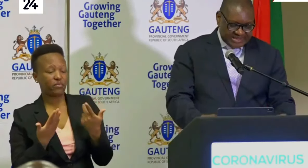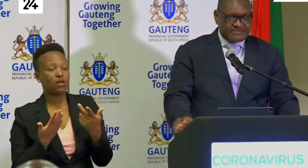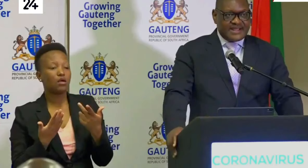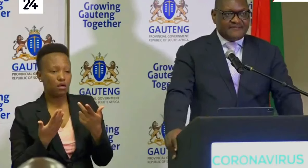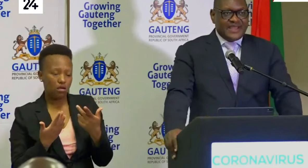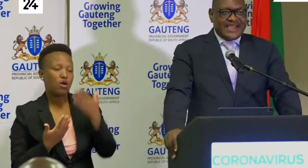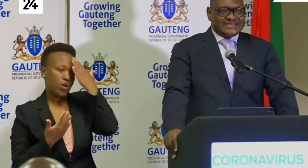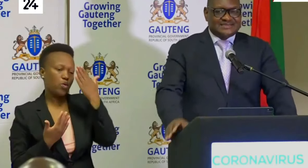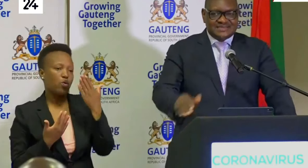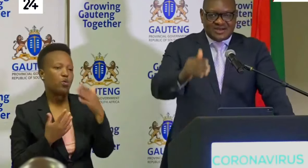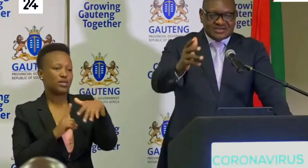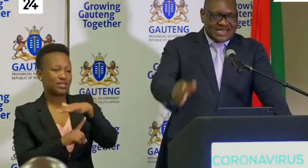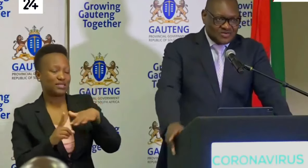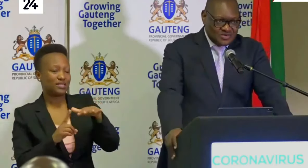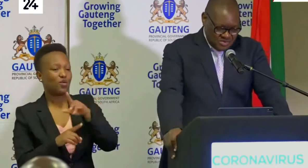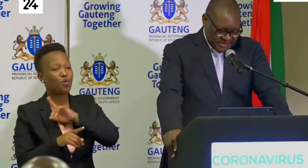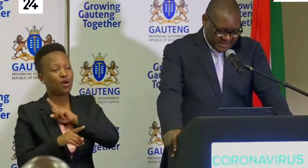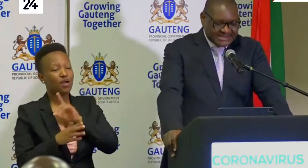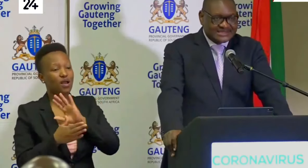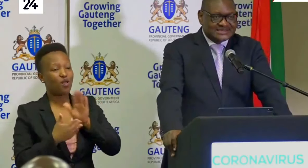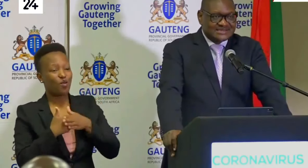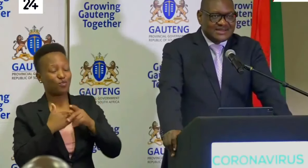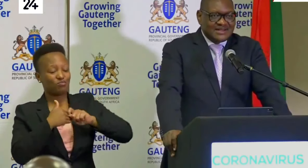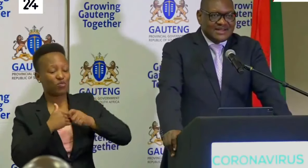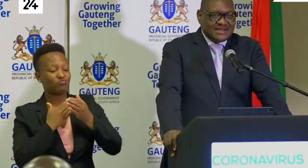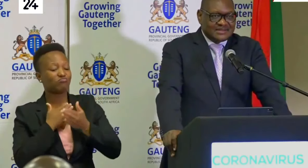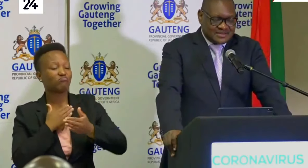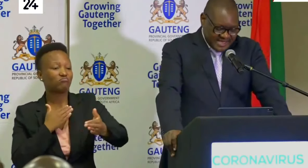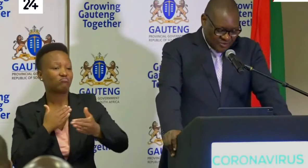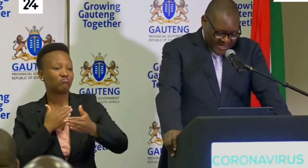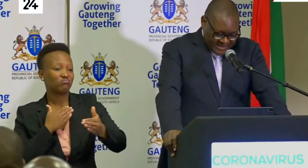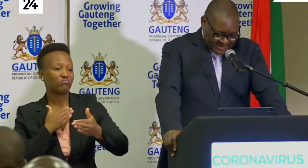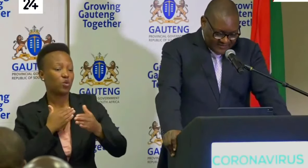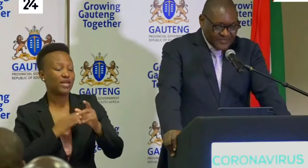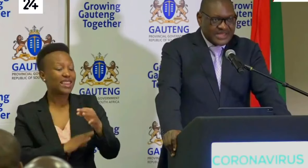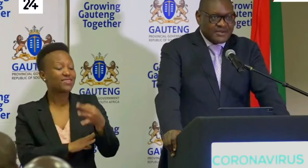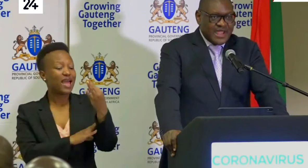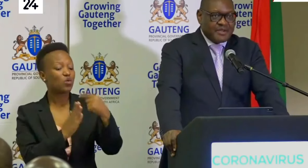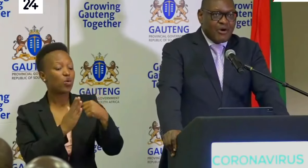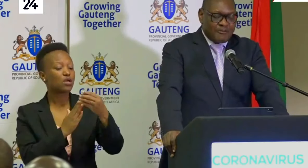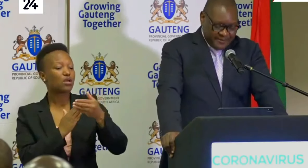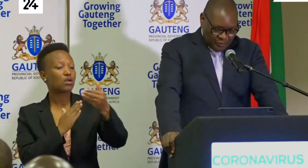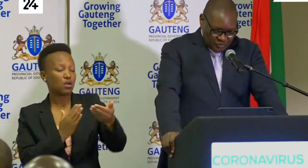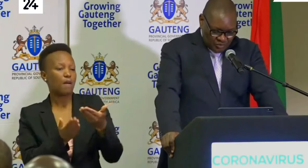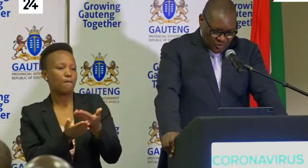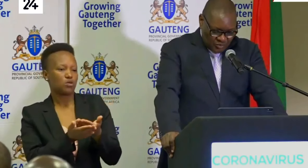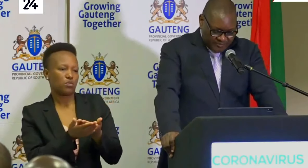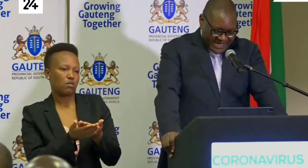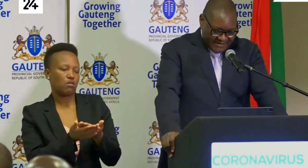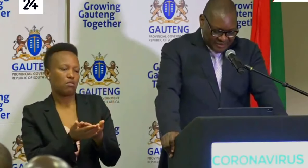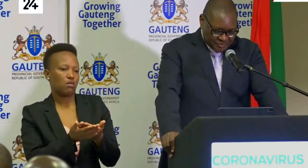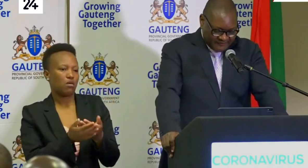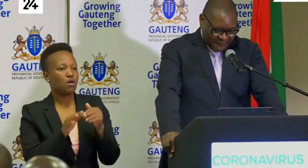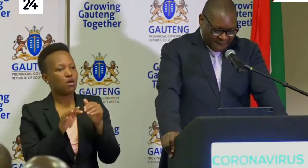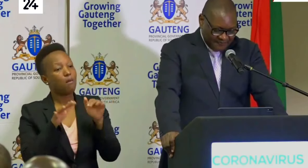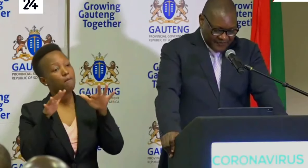situation may, as the lockdown reaches the third week, there may be more people who will